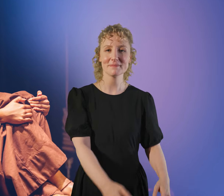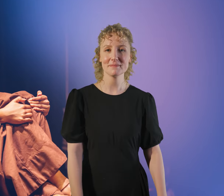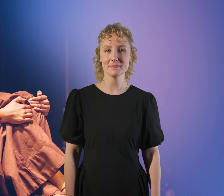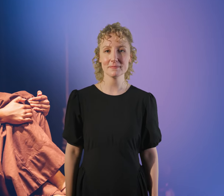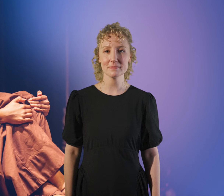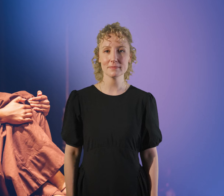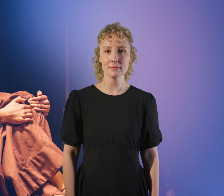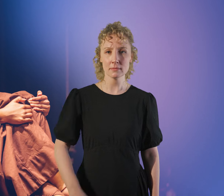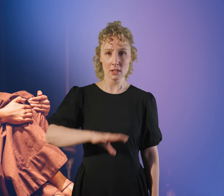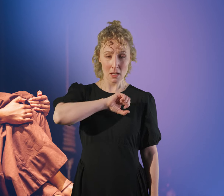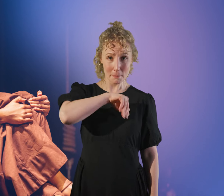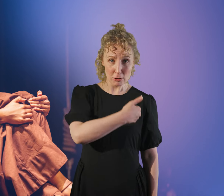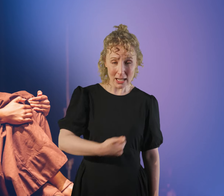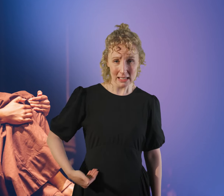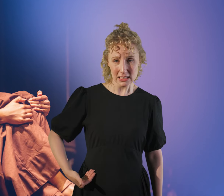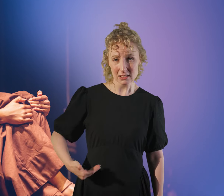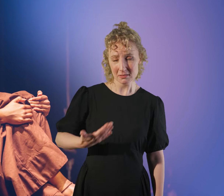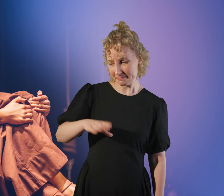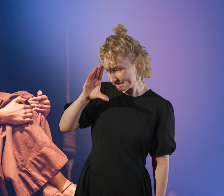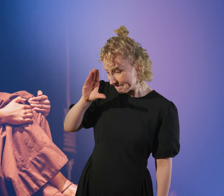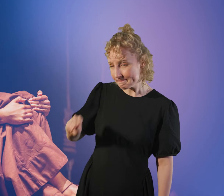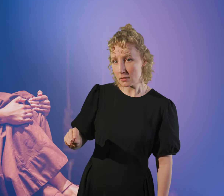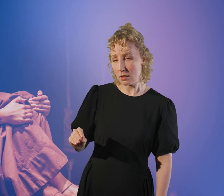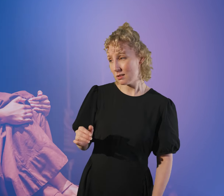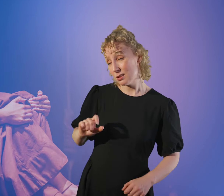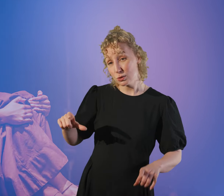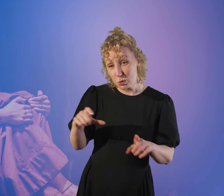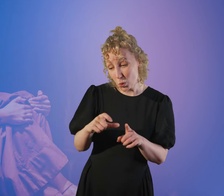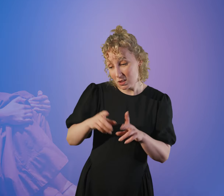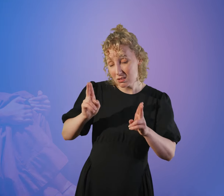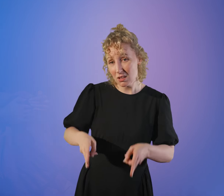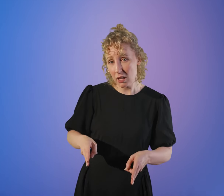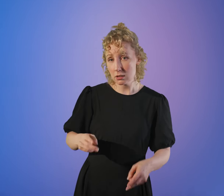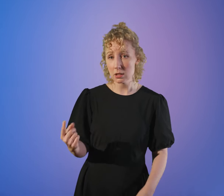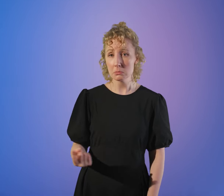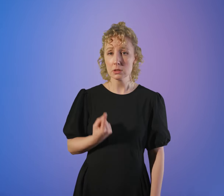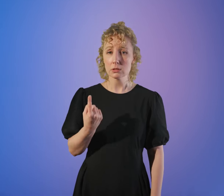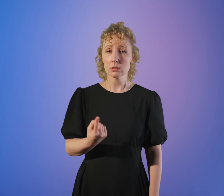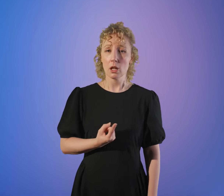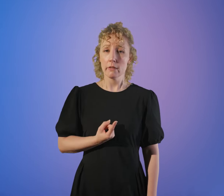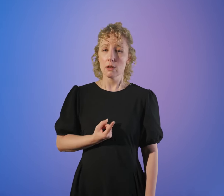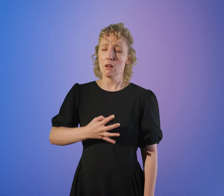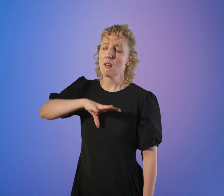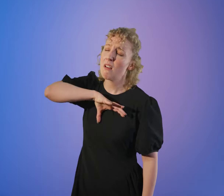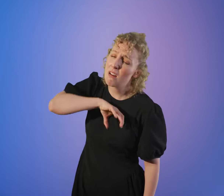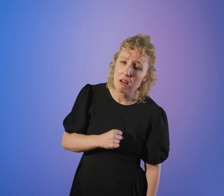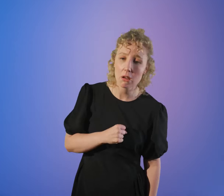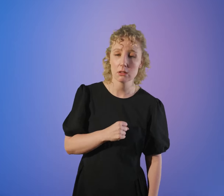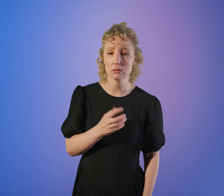Pericles, told by the governor of Tarsus that his daughter is dead, drifts at sea, no longer eating or